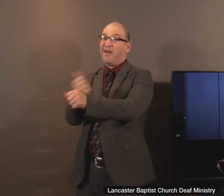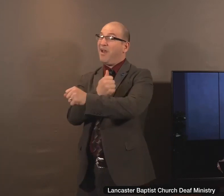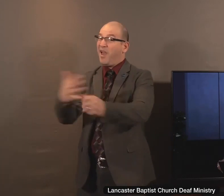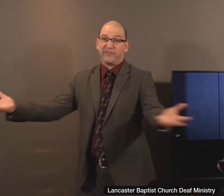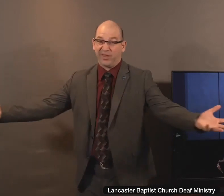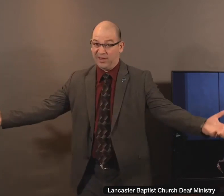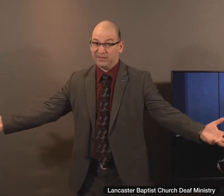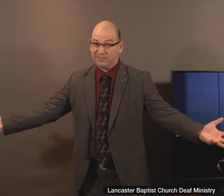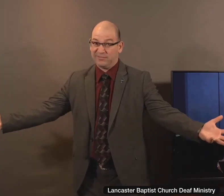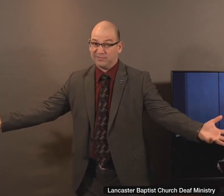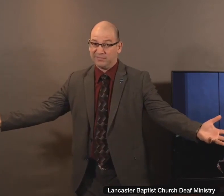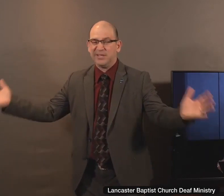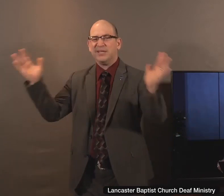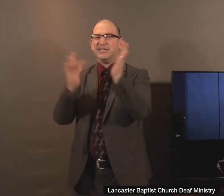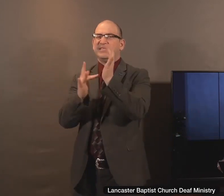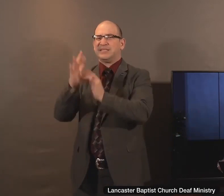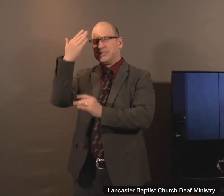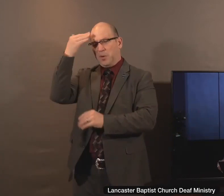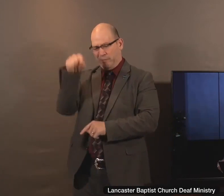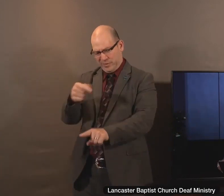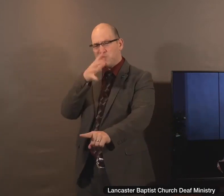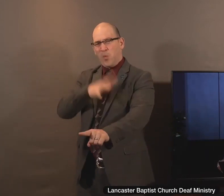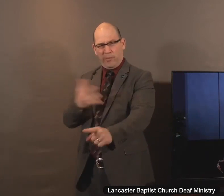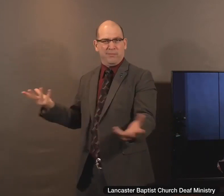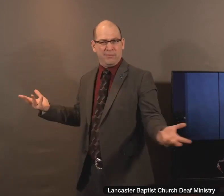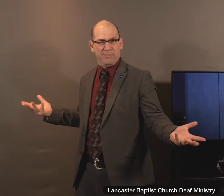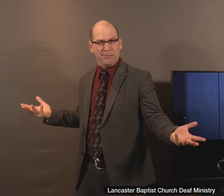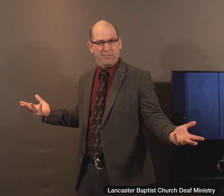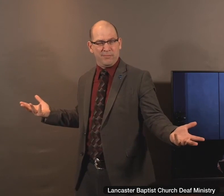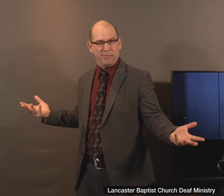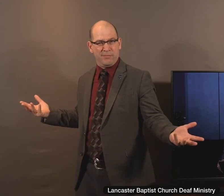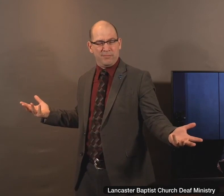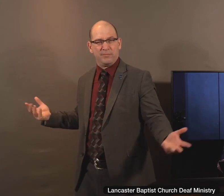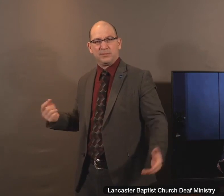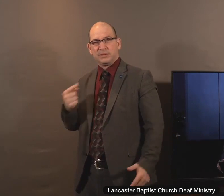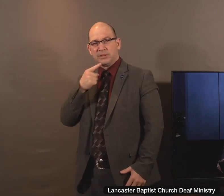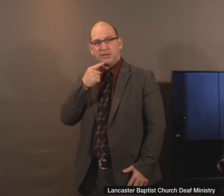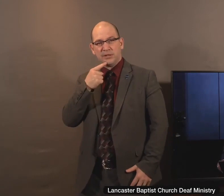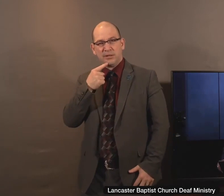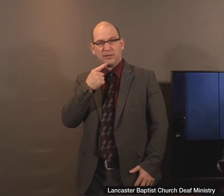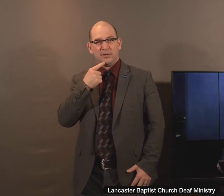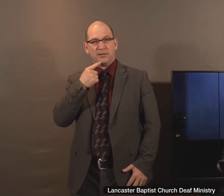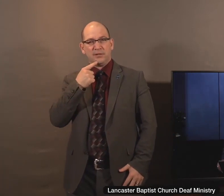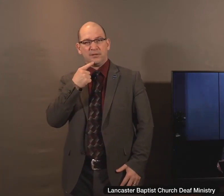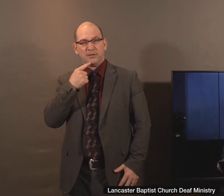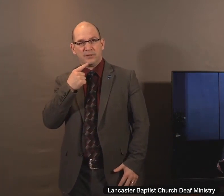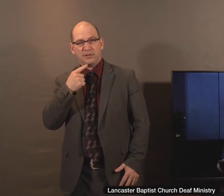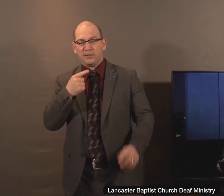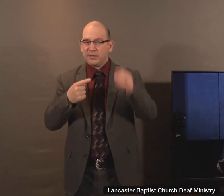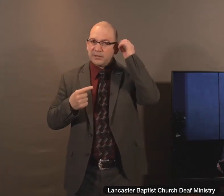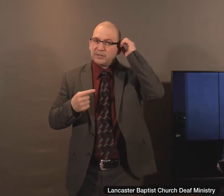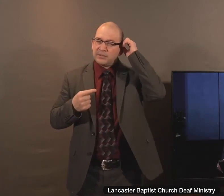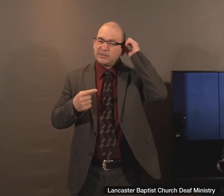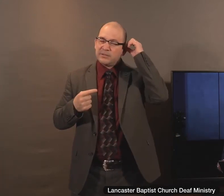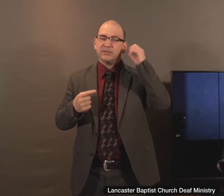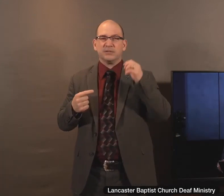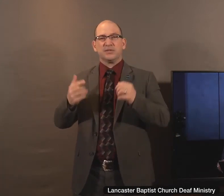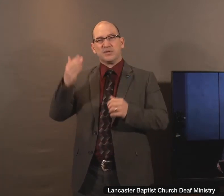exactly who she was. And he says in this verse 39, what manner of woman she is. Friend, Jesus